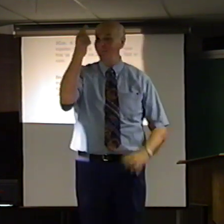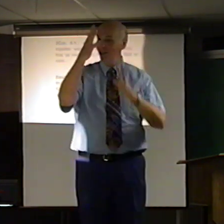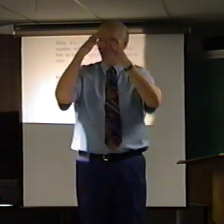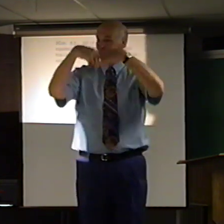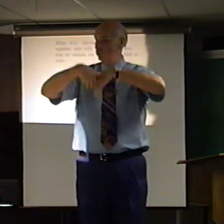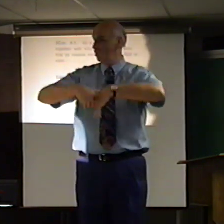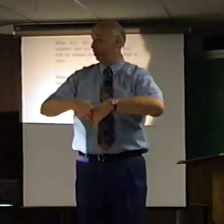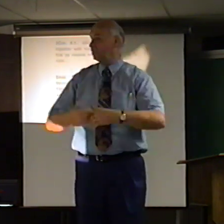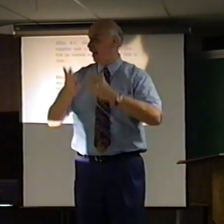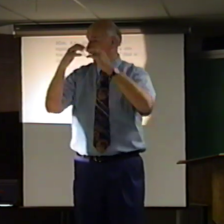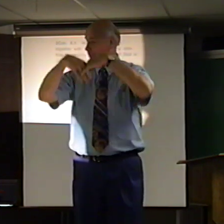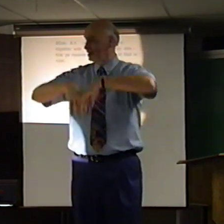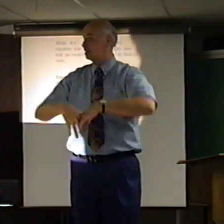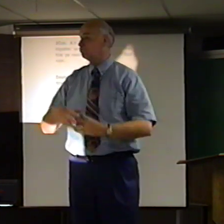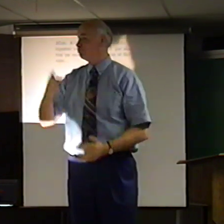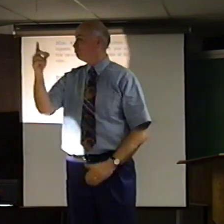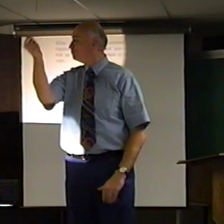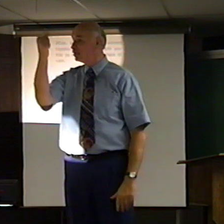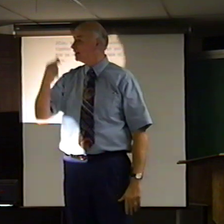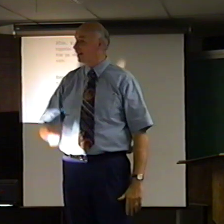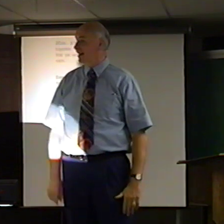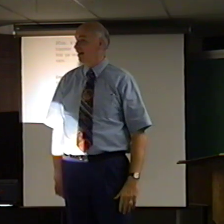But, that's toxic, like that.